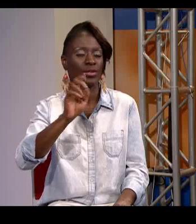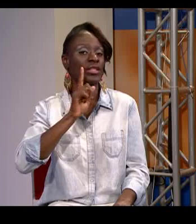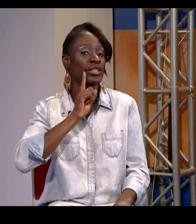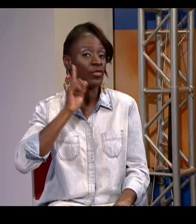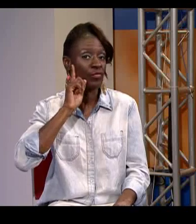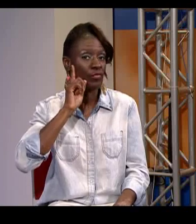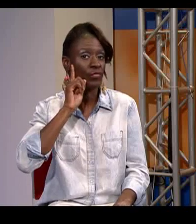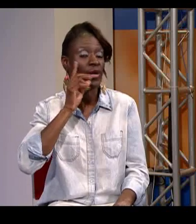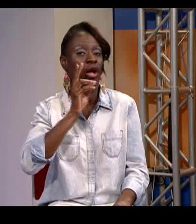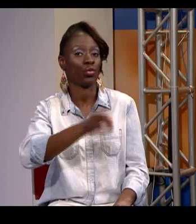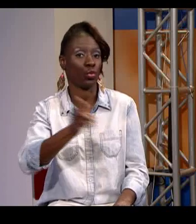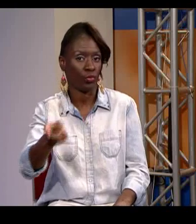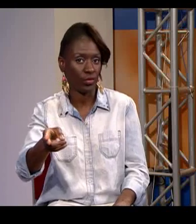and Hard of Hearing.